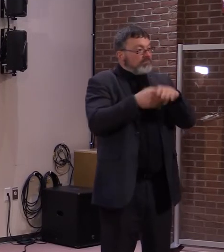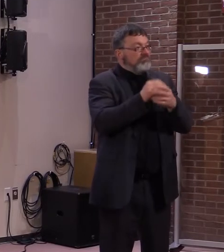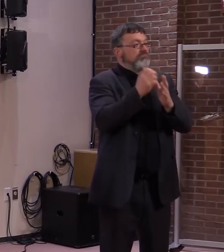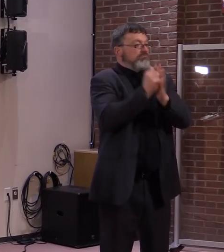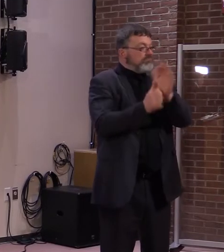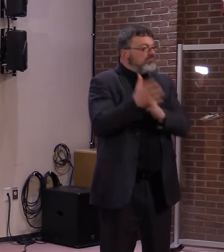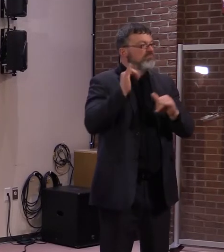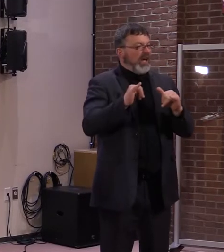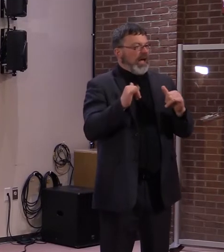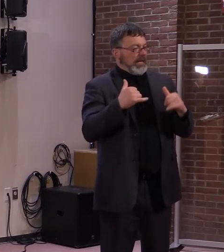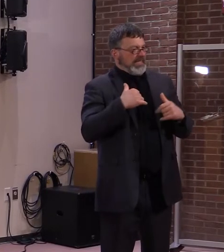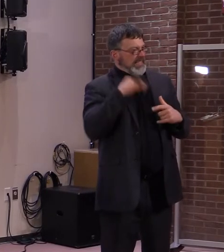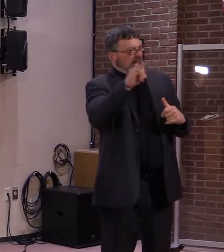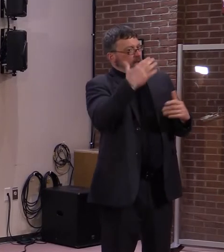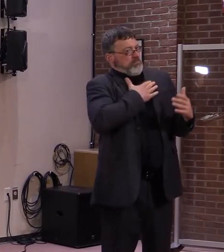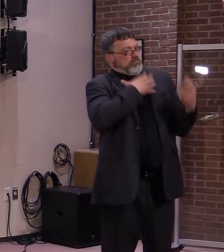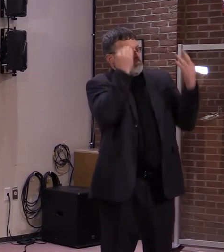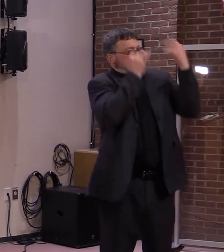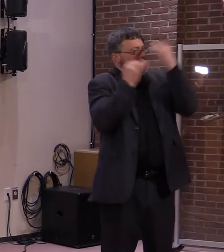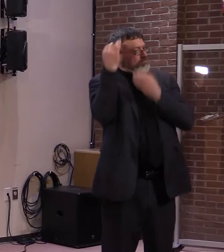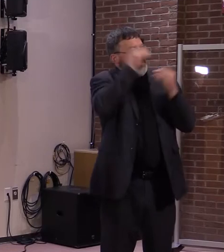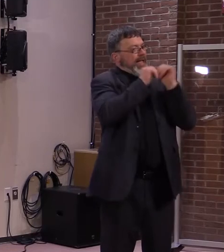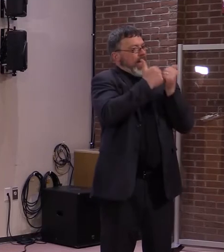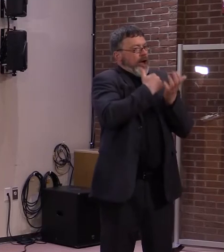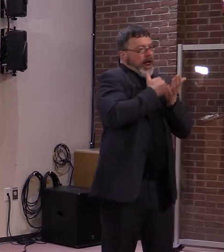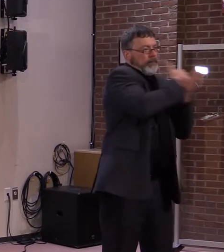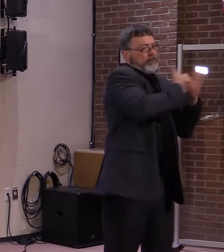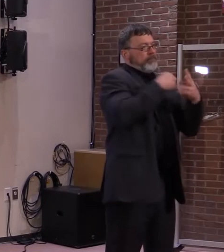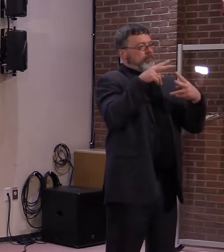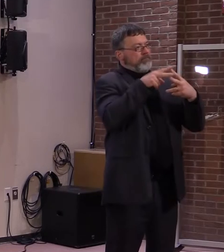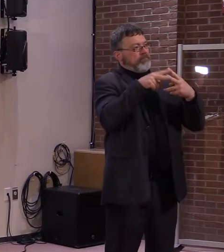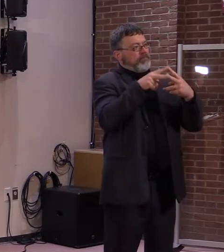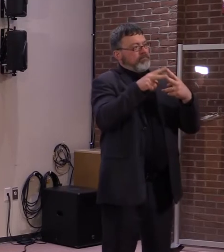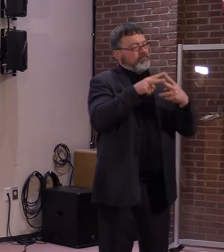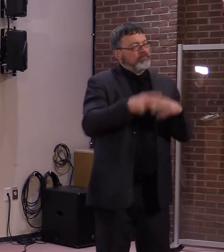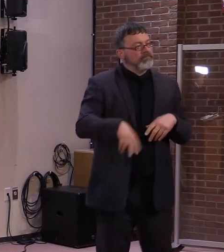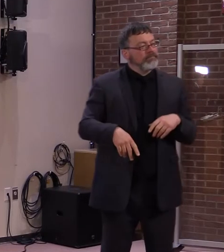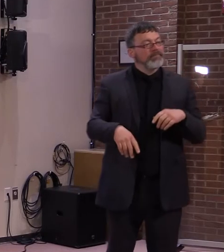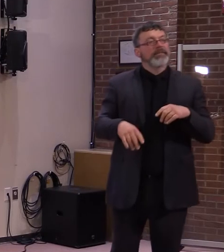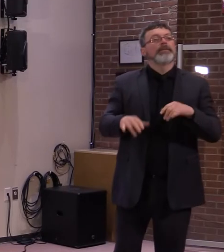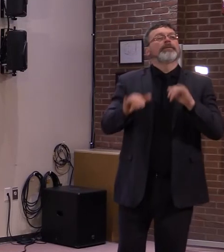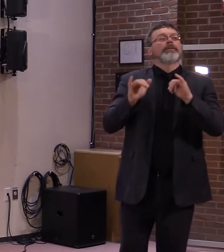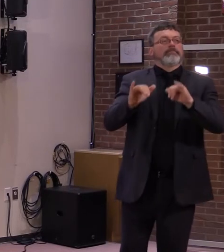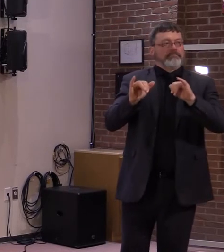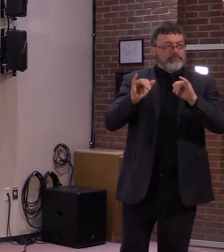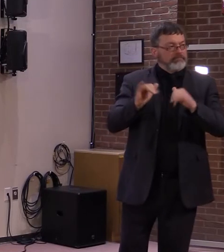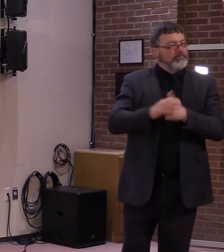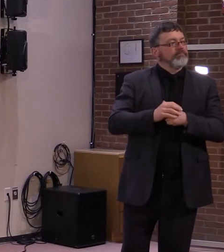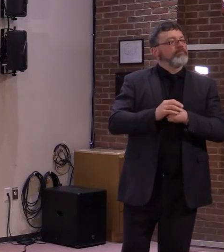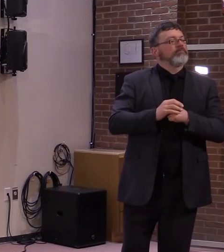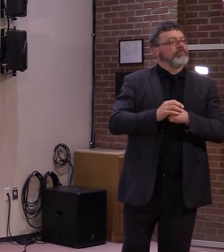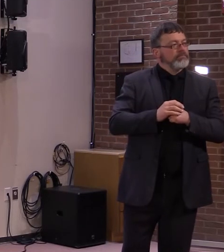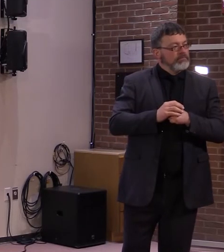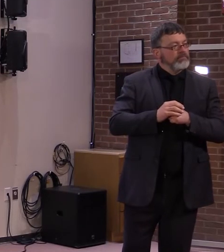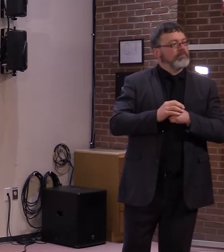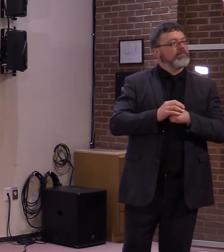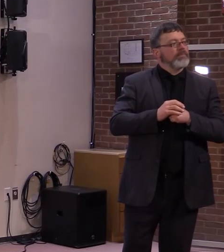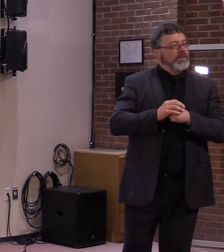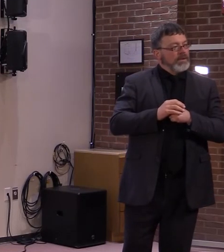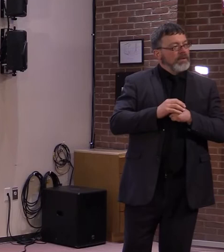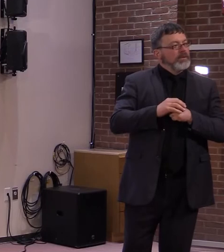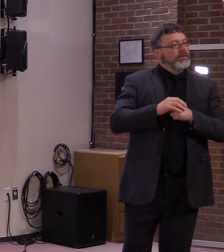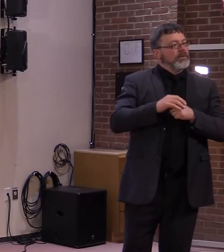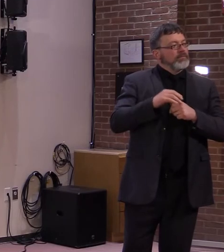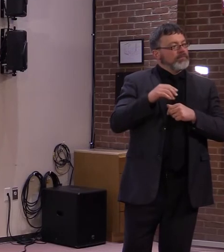All right. Great. I look forward to hearing more on that. As far as the coffee cup bakery Vermont bread issue, is Commissioner